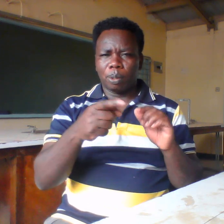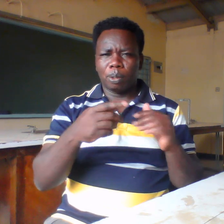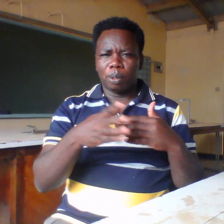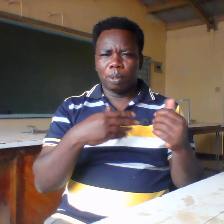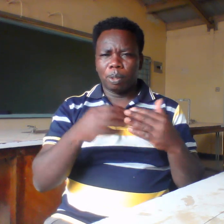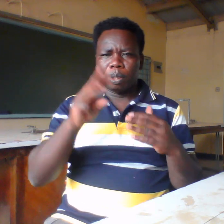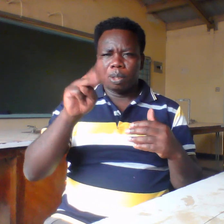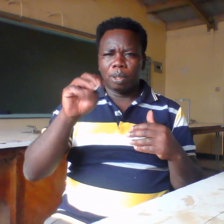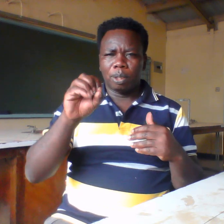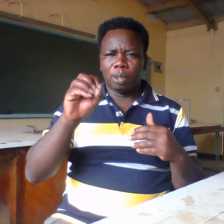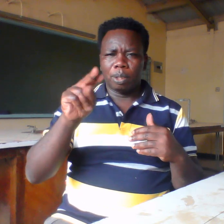Month.